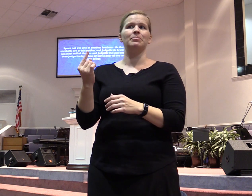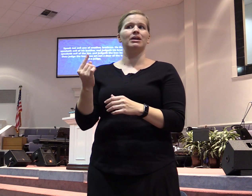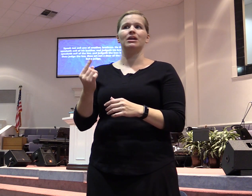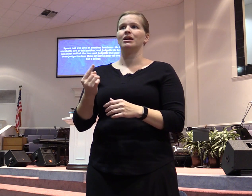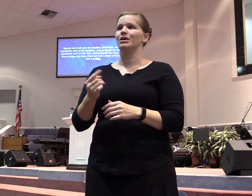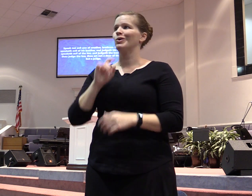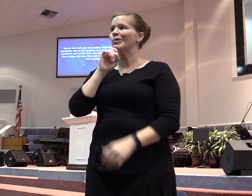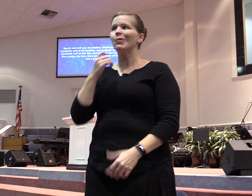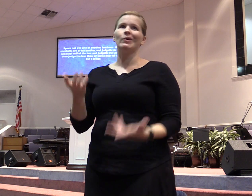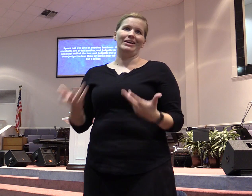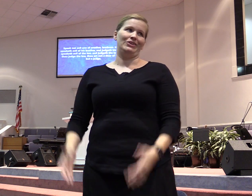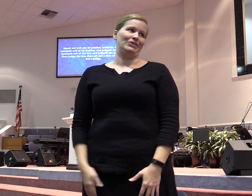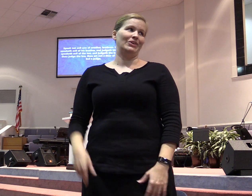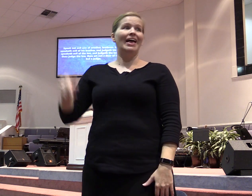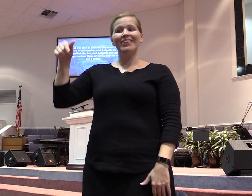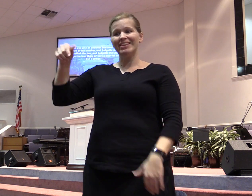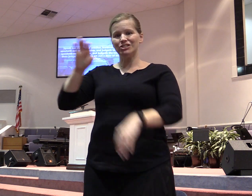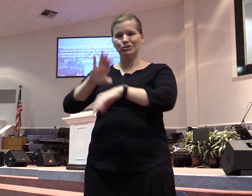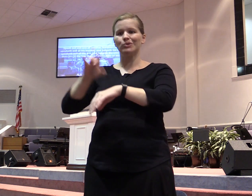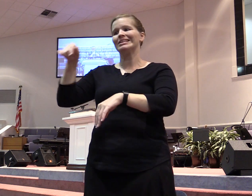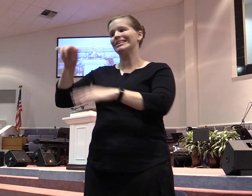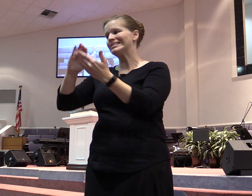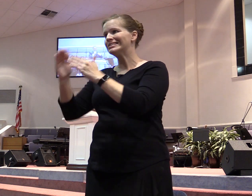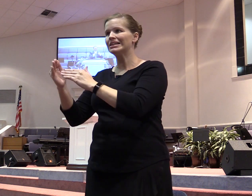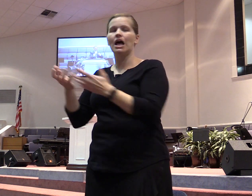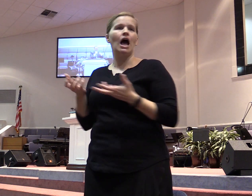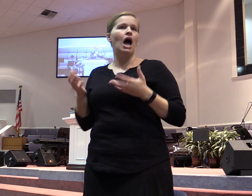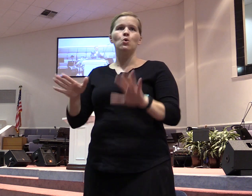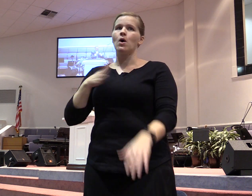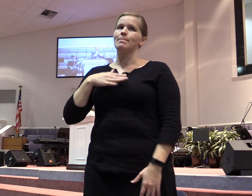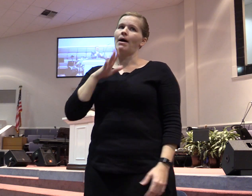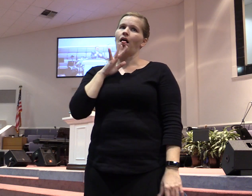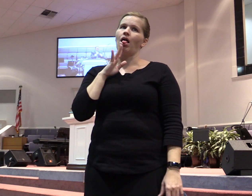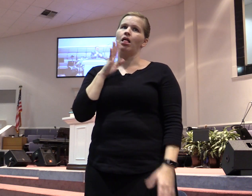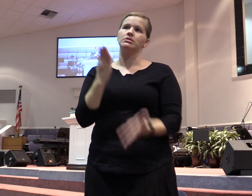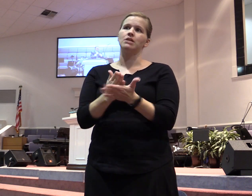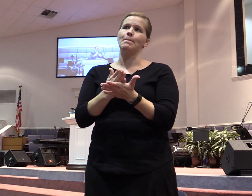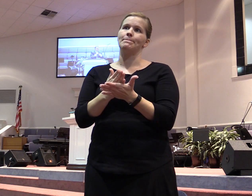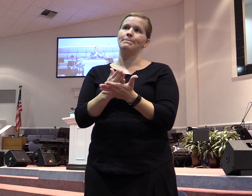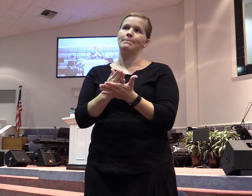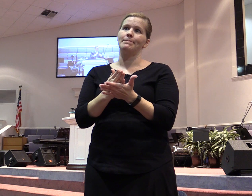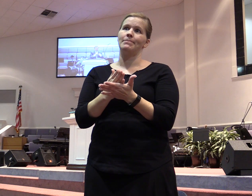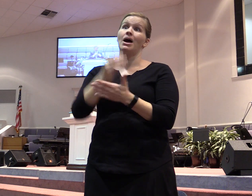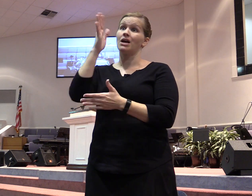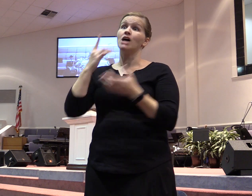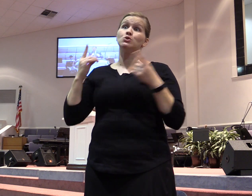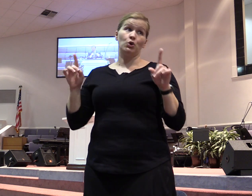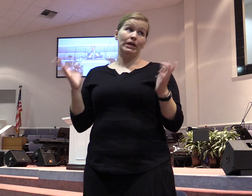big in this city. I don't want my mouth to stop it. Right. Amen. And I don't want my